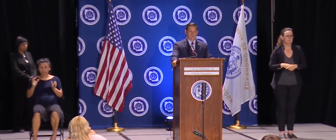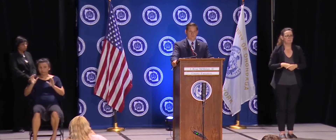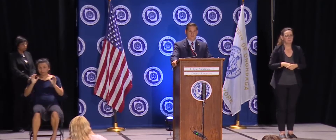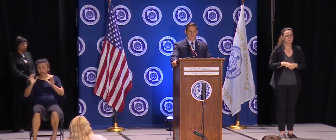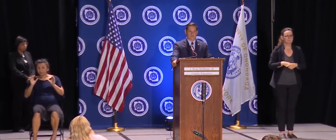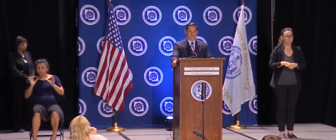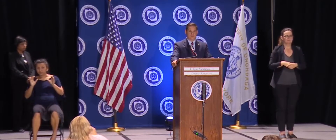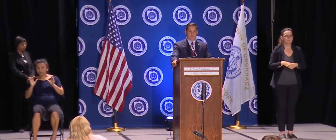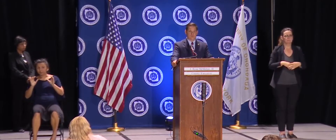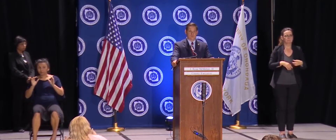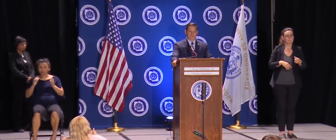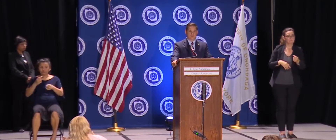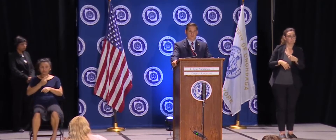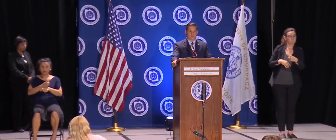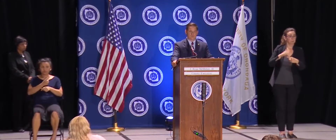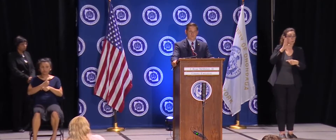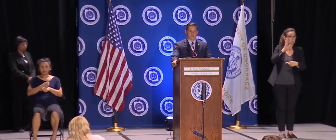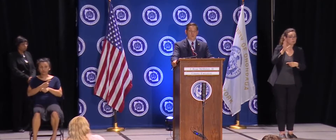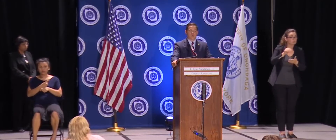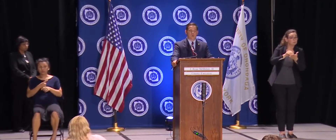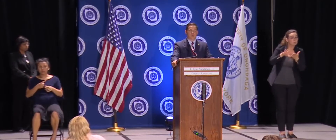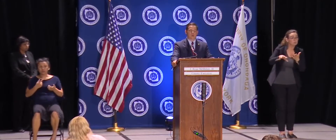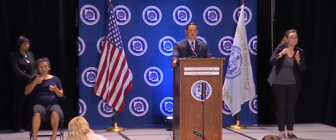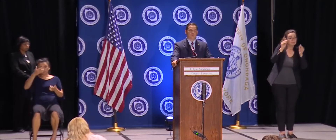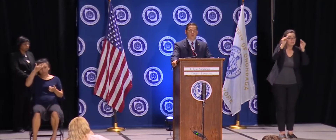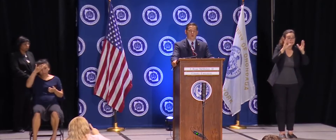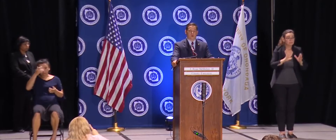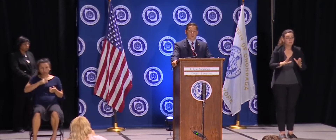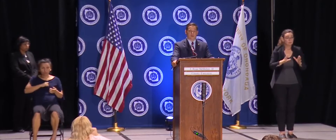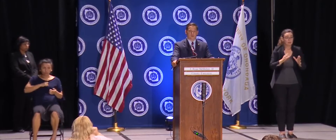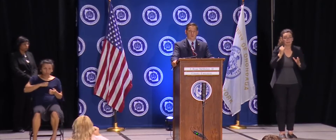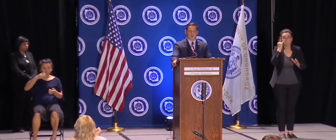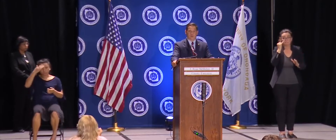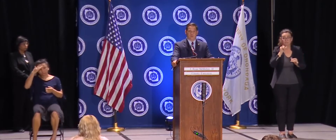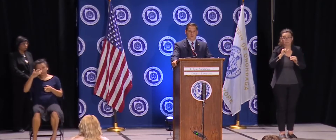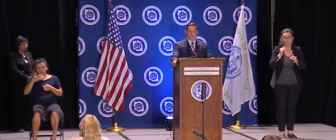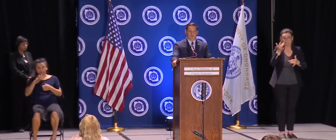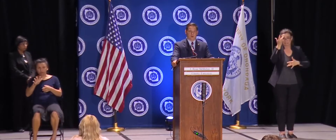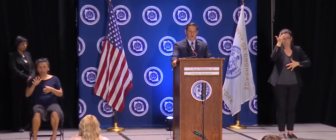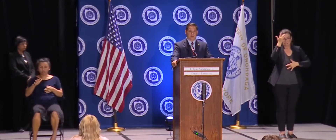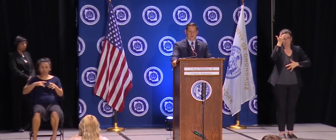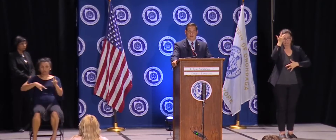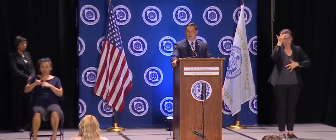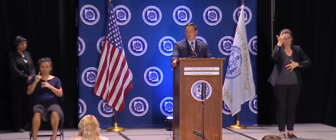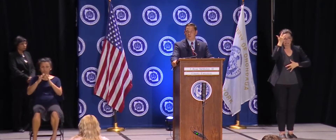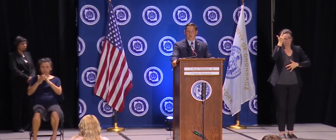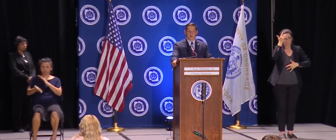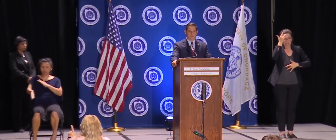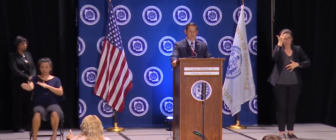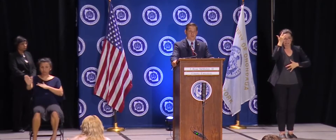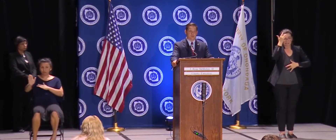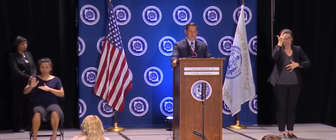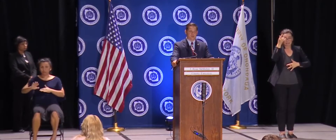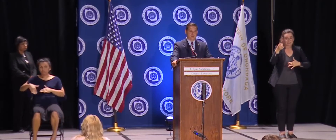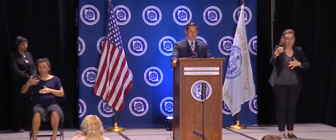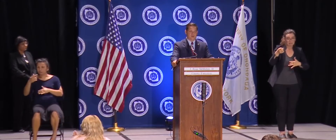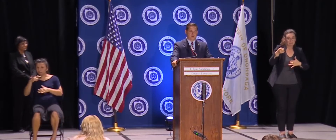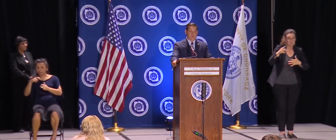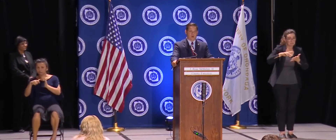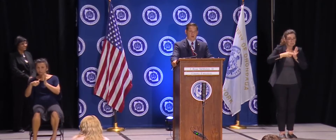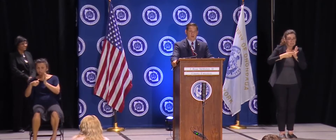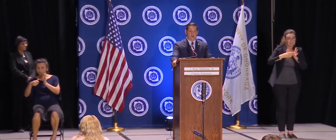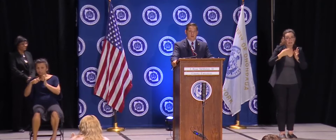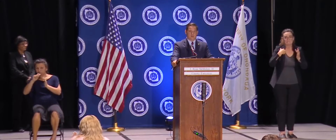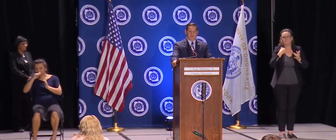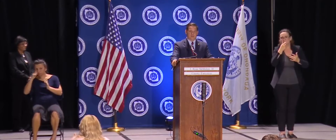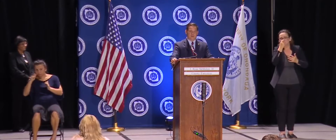And how do you follow up making sure that process happens? They won't be able to come back to school, I believe. And again, Dr. Gupta can always pinch me if